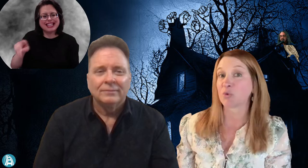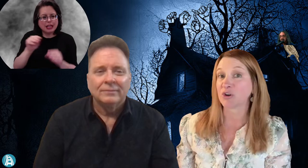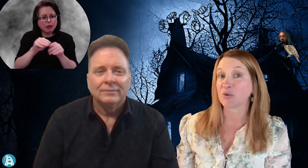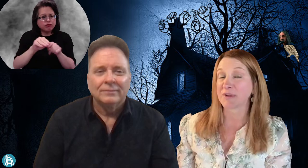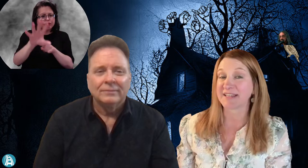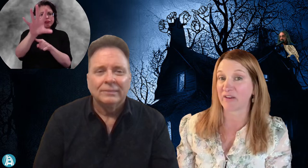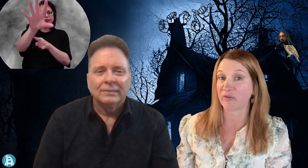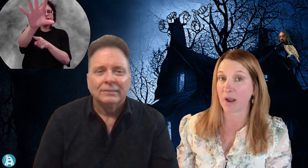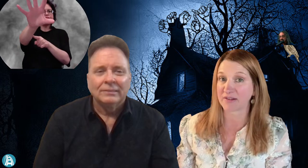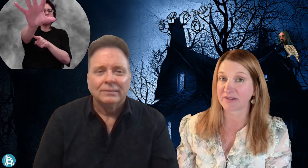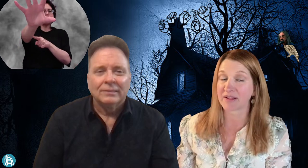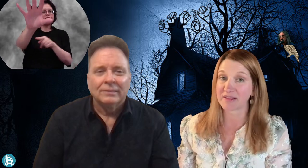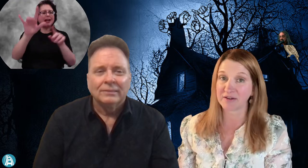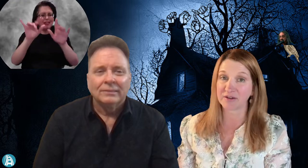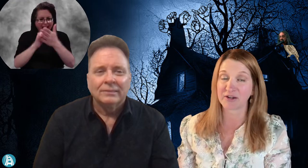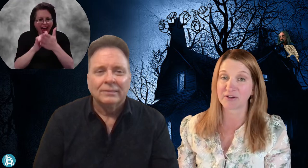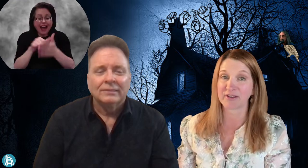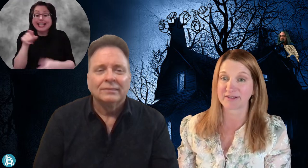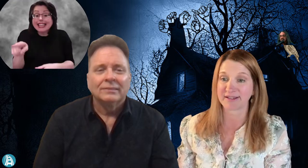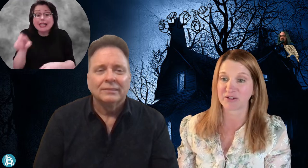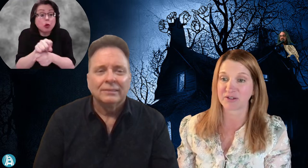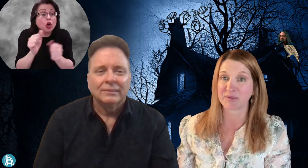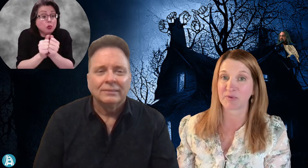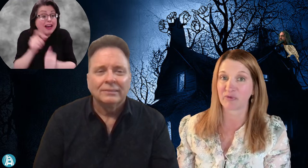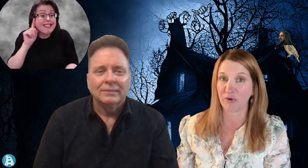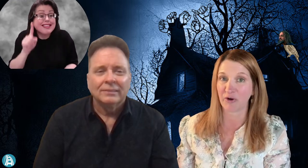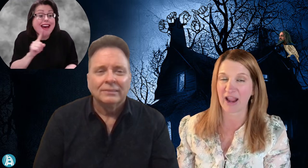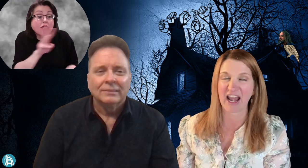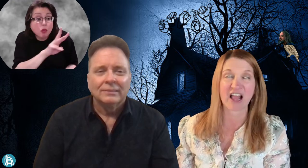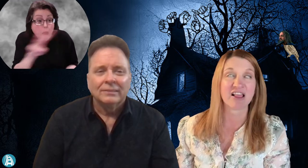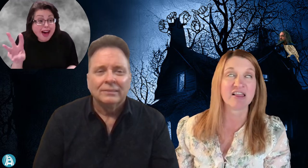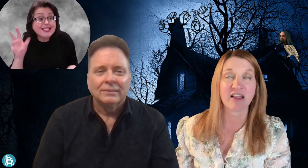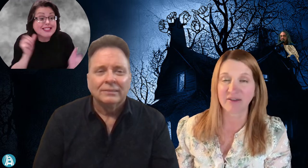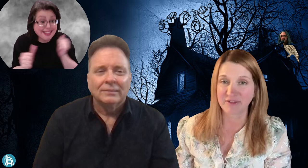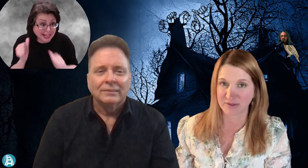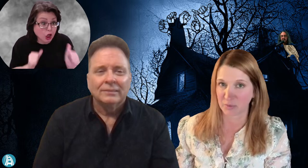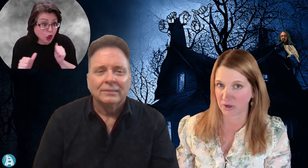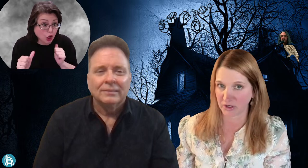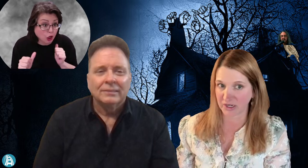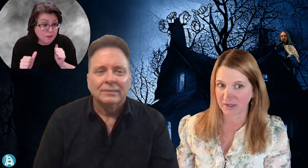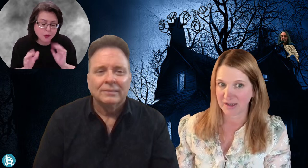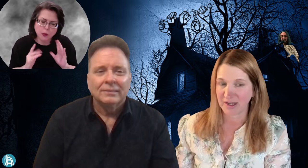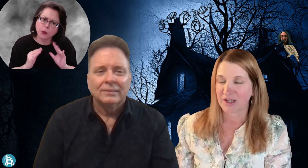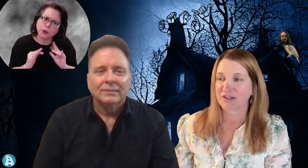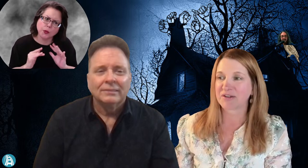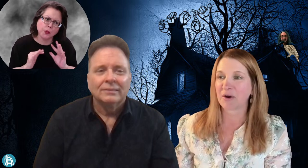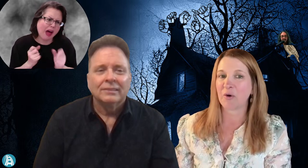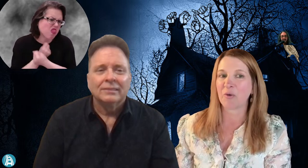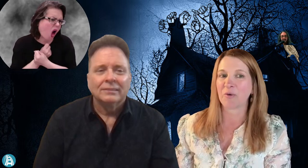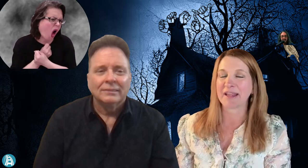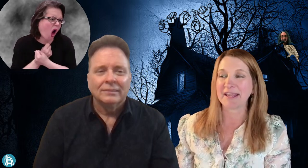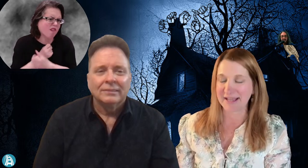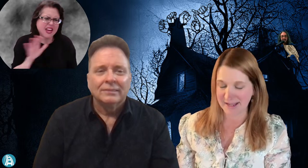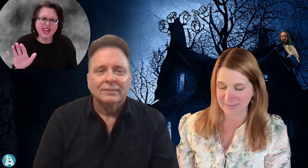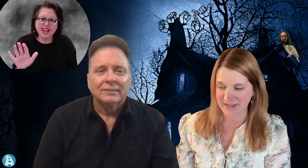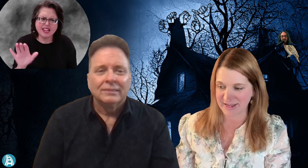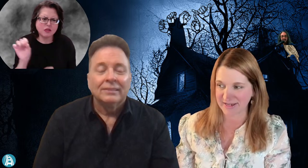worked with Deaf West Theater here in Los Angeles before. And I loved his work, so he came in,